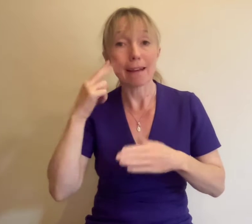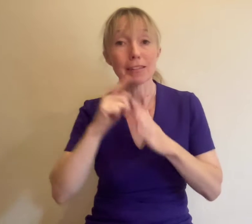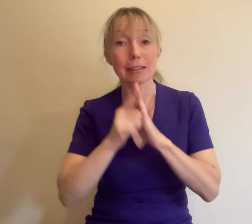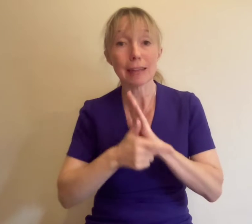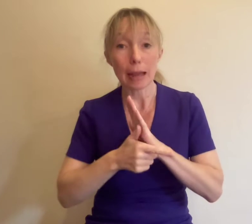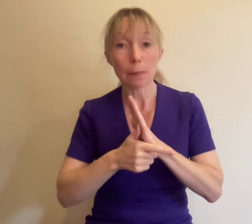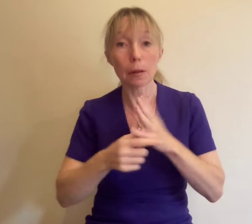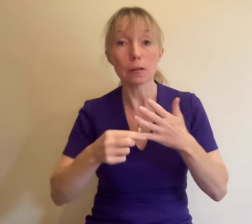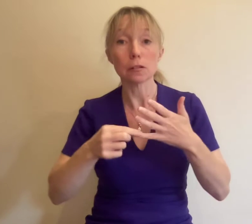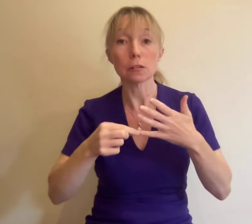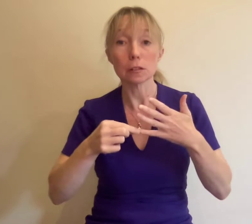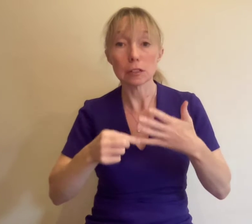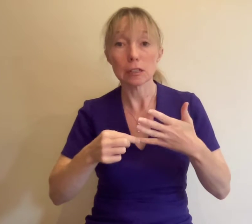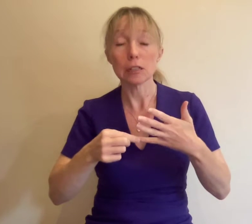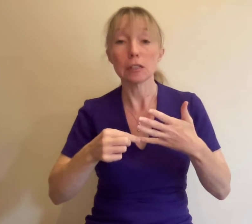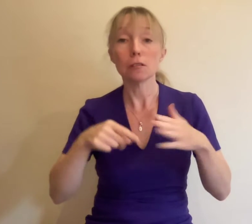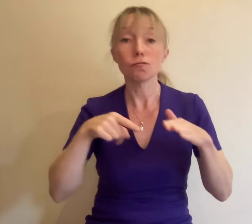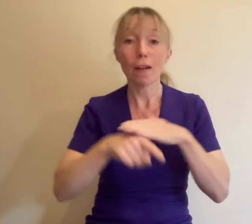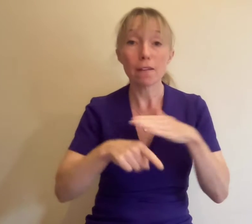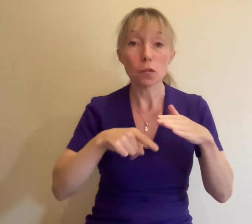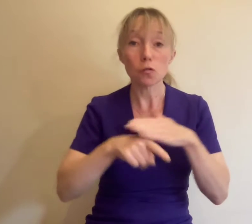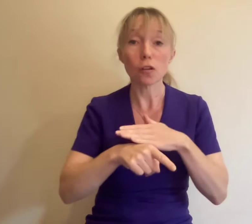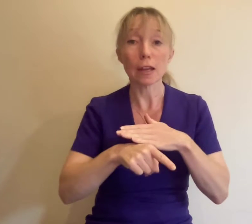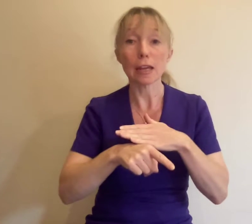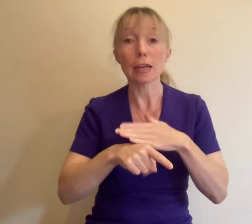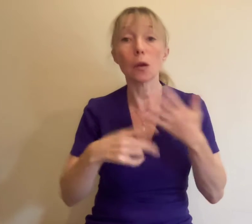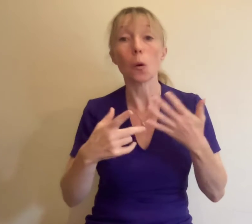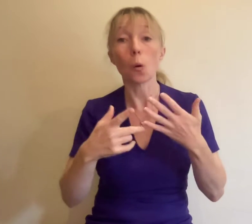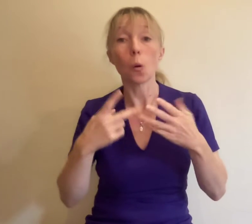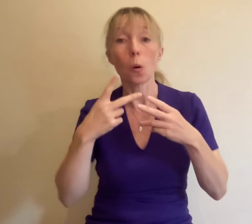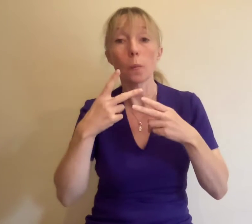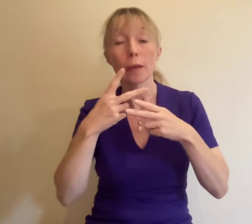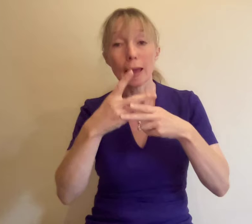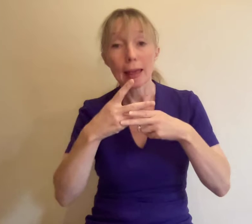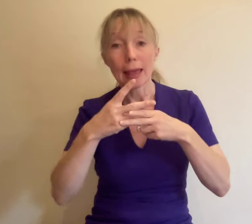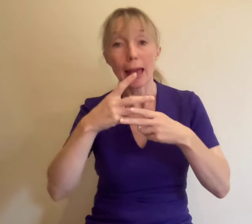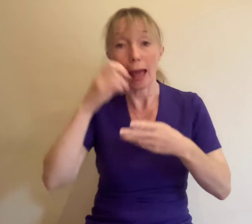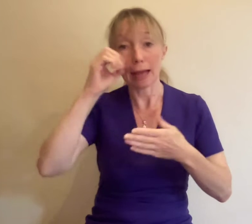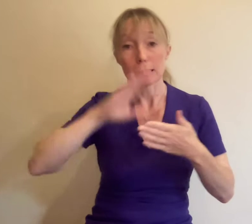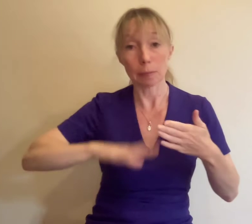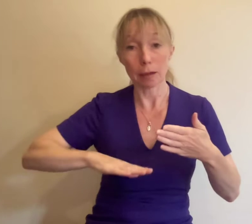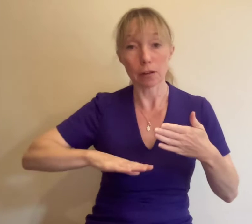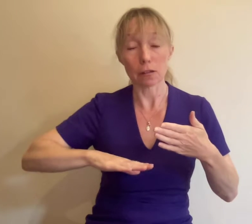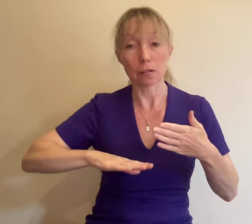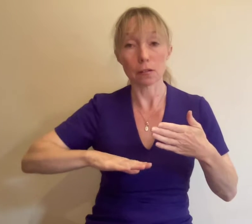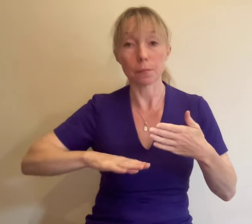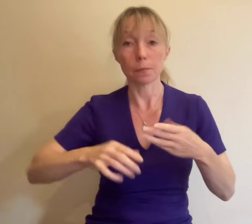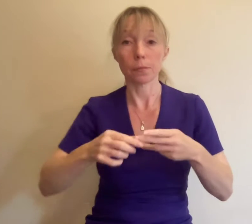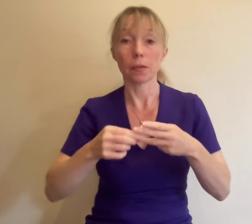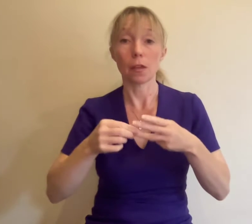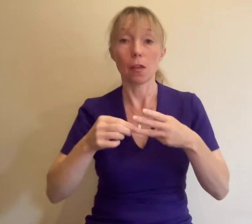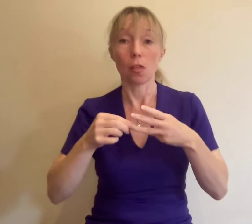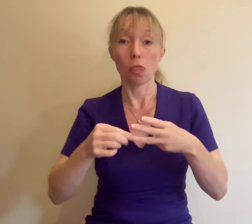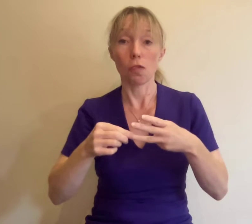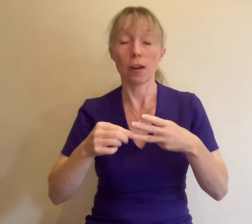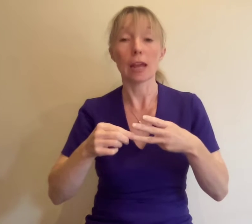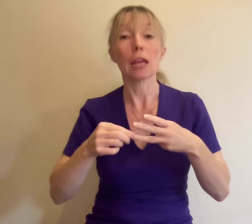Refugee f. Care Experienced 3. The 2023 Bursaries accept